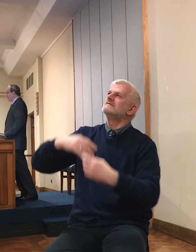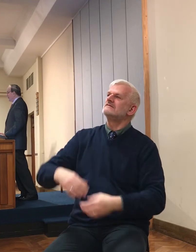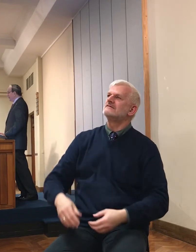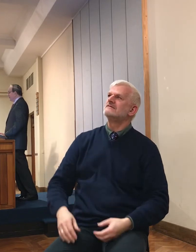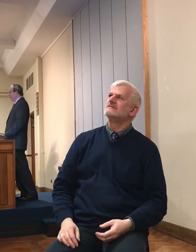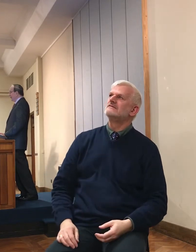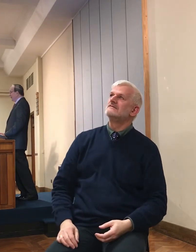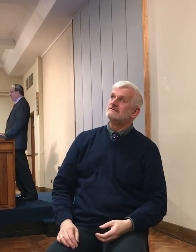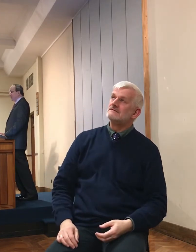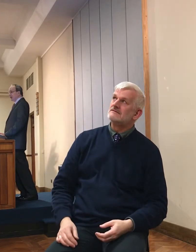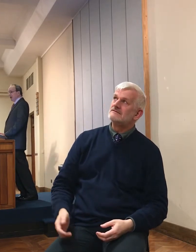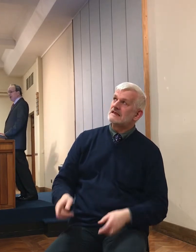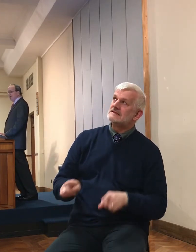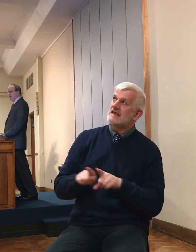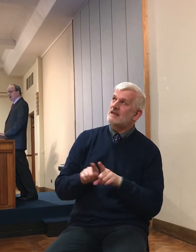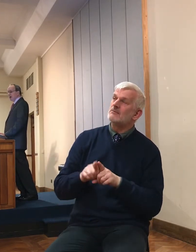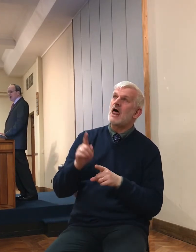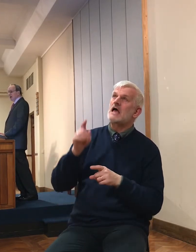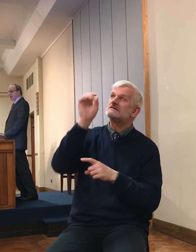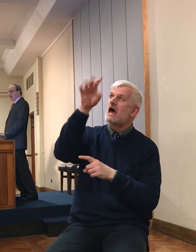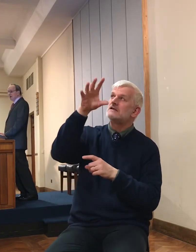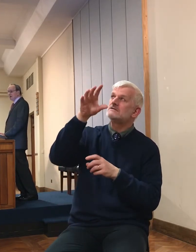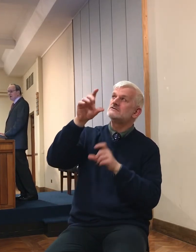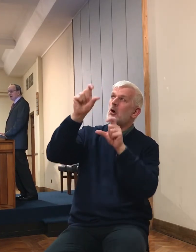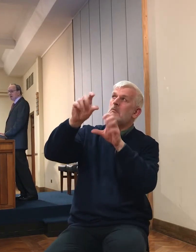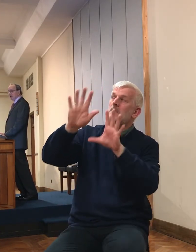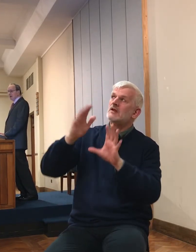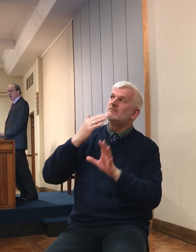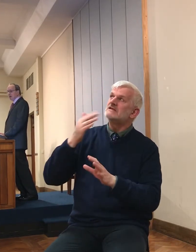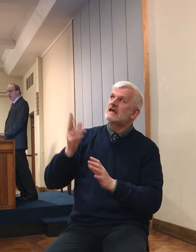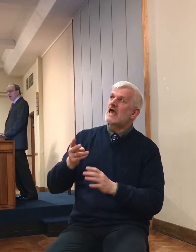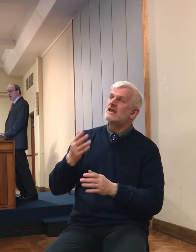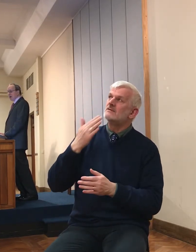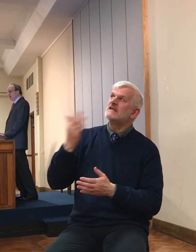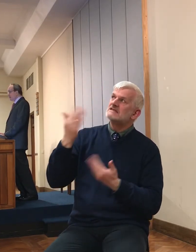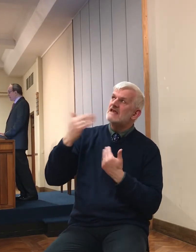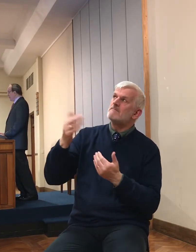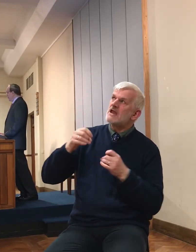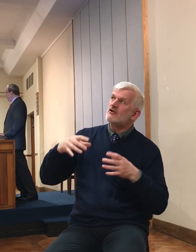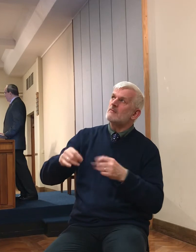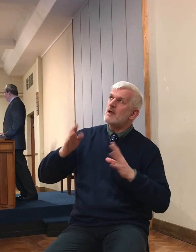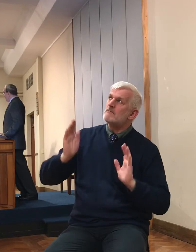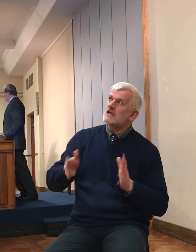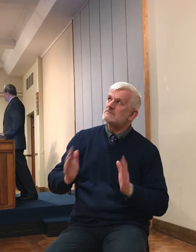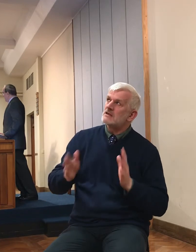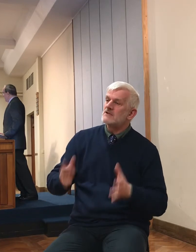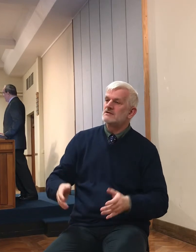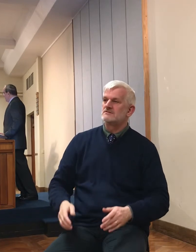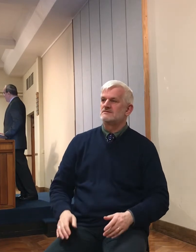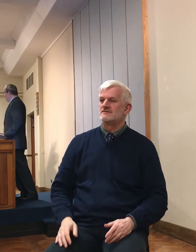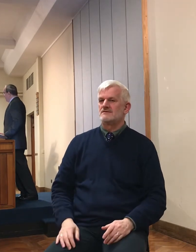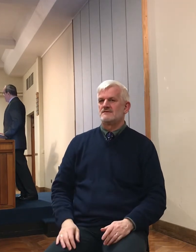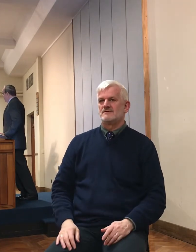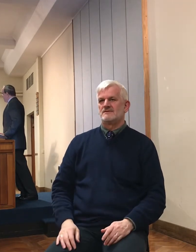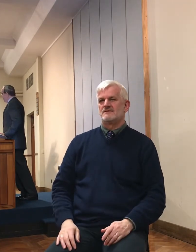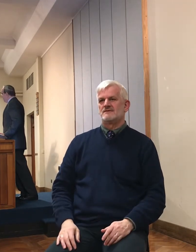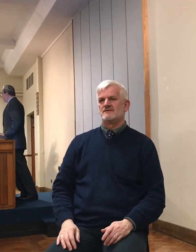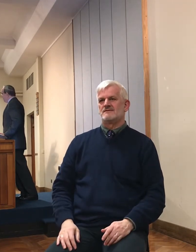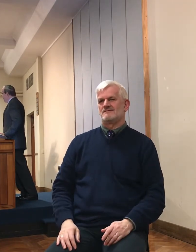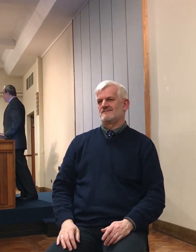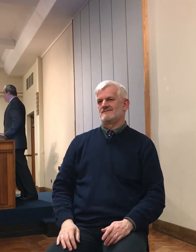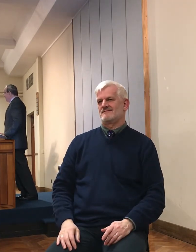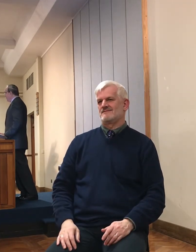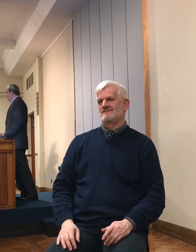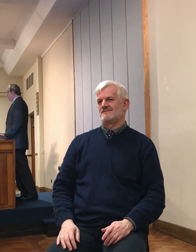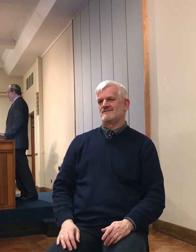to God for another saying of the sun, miracles, miracles, we must have miracles. But it wasn't the